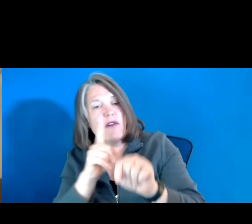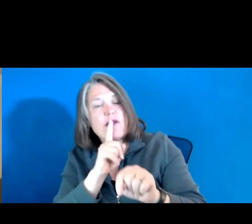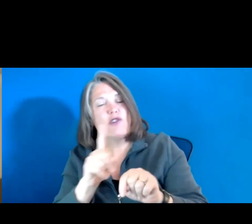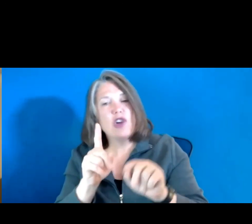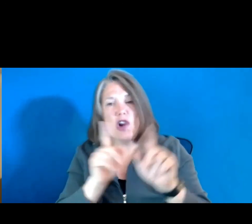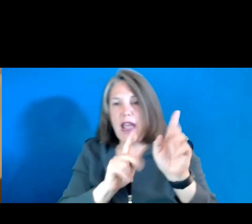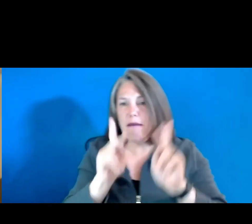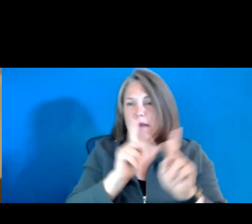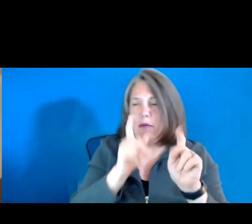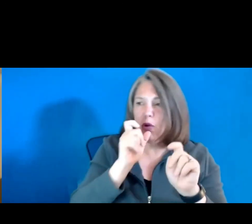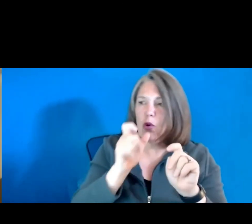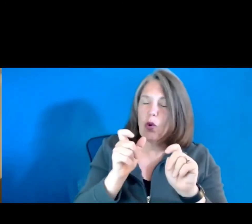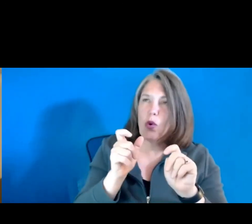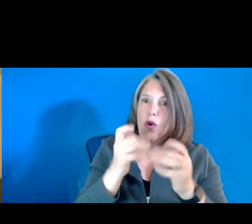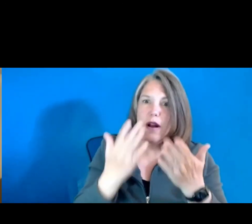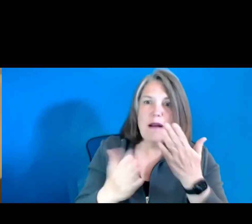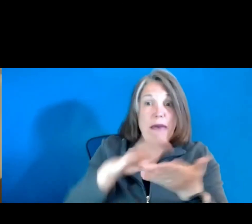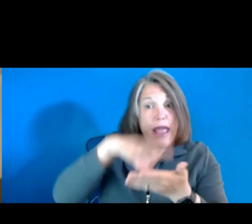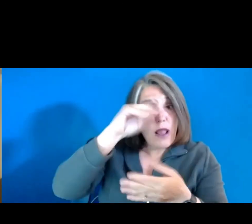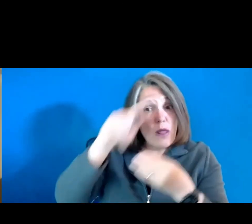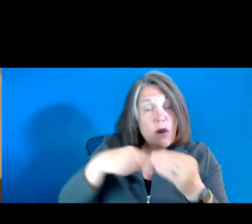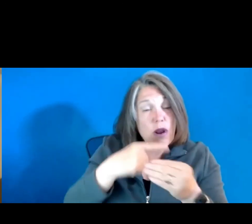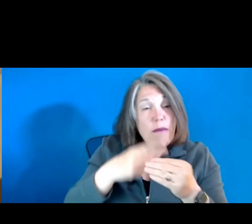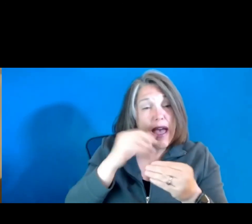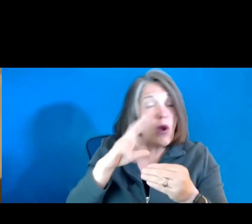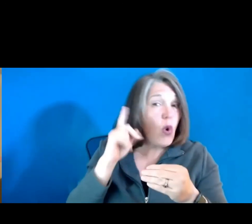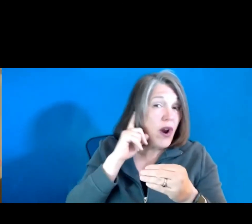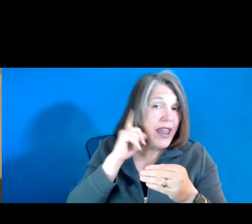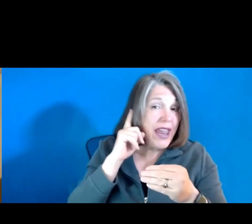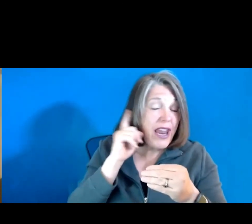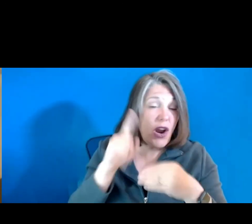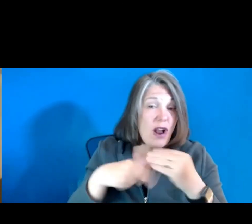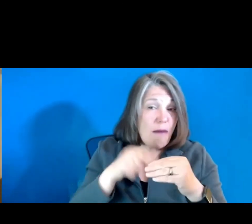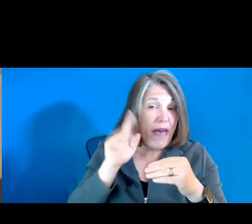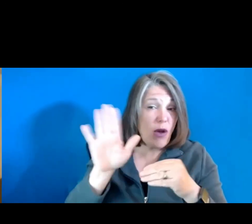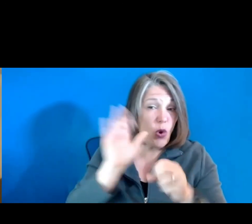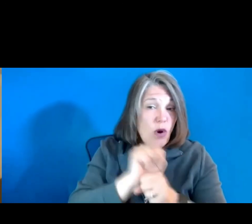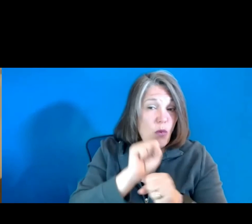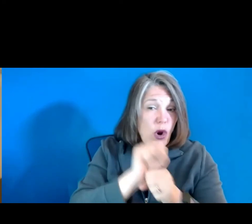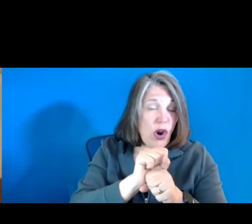do with your work.